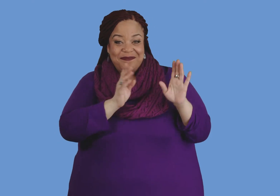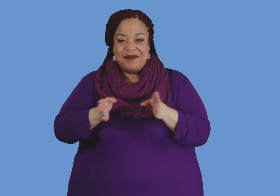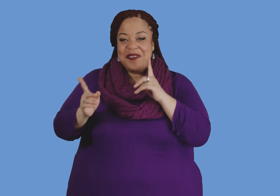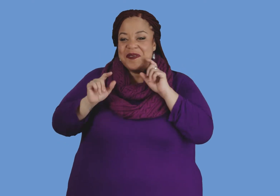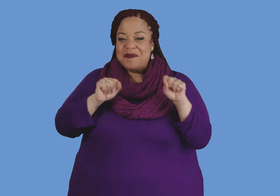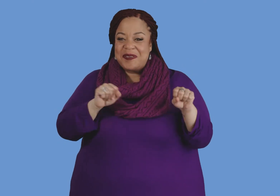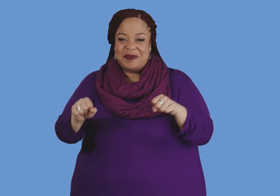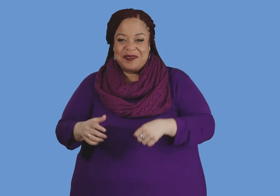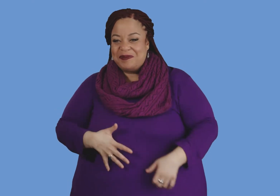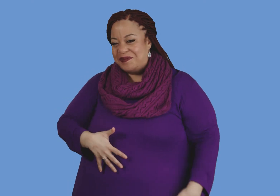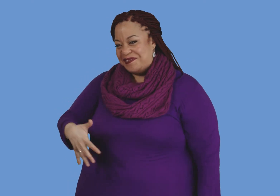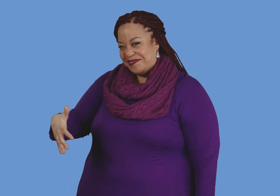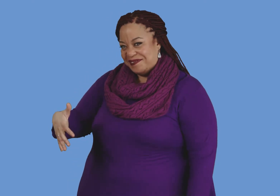prepare for a possible pregnancy.